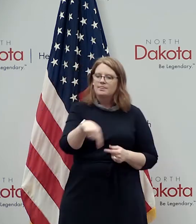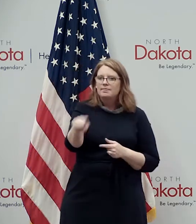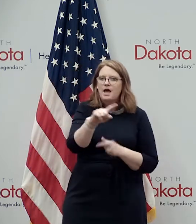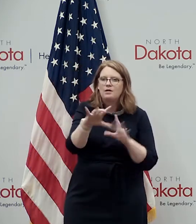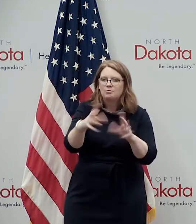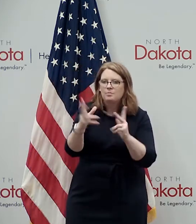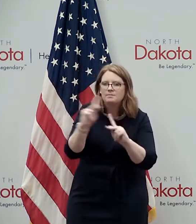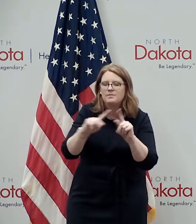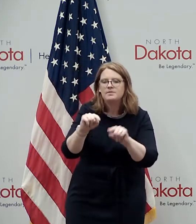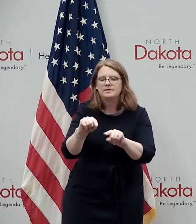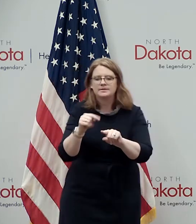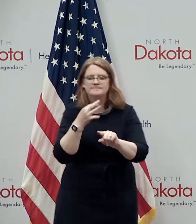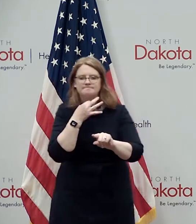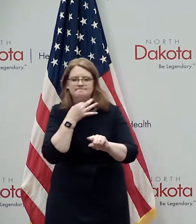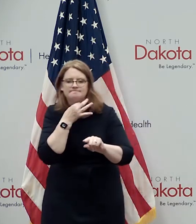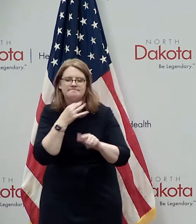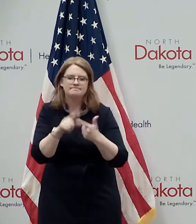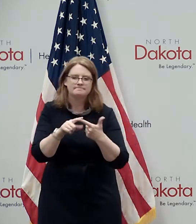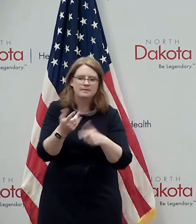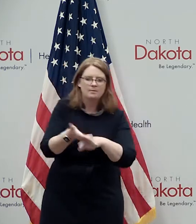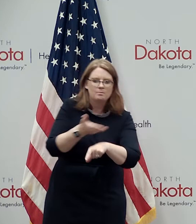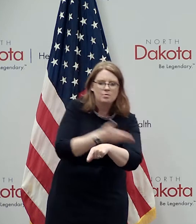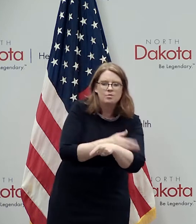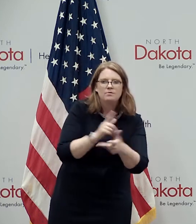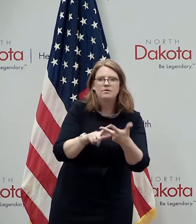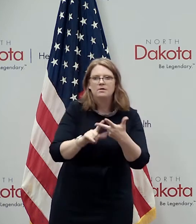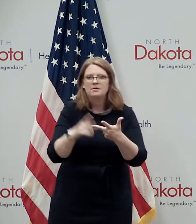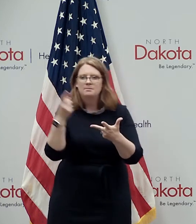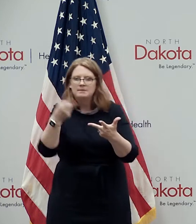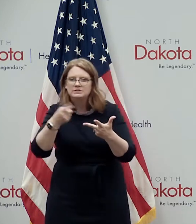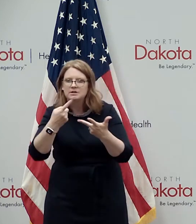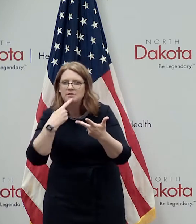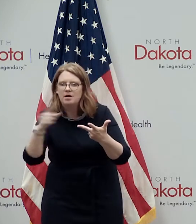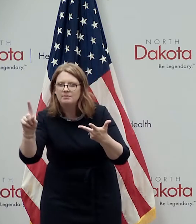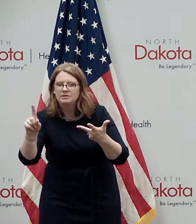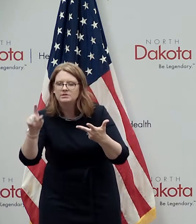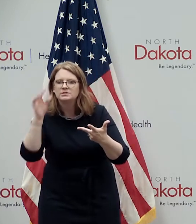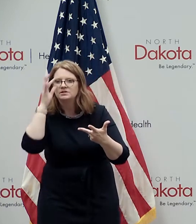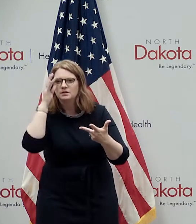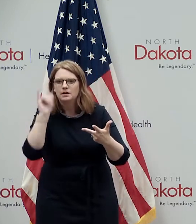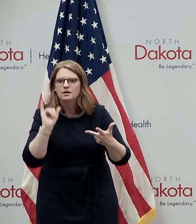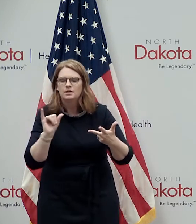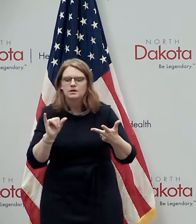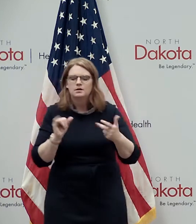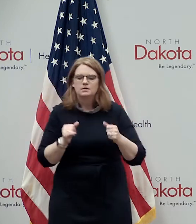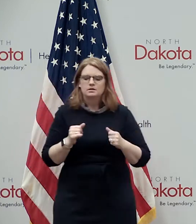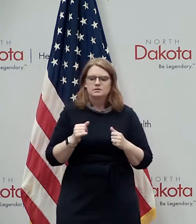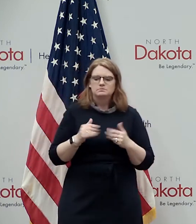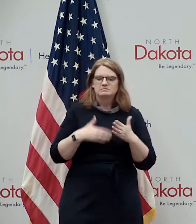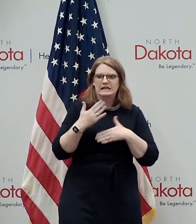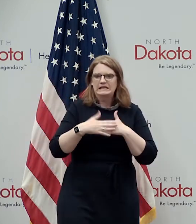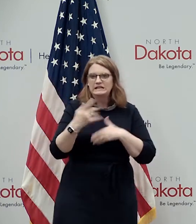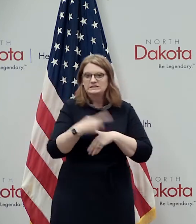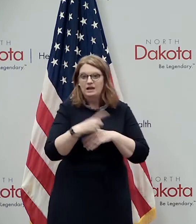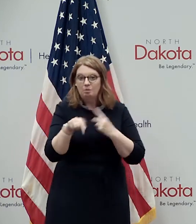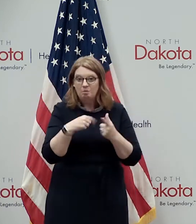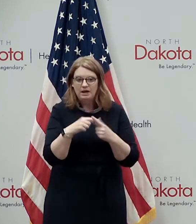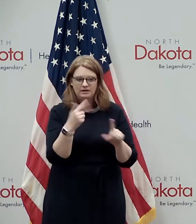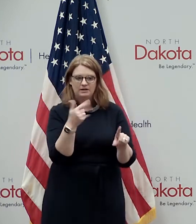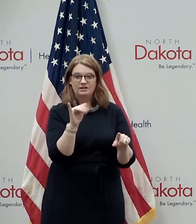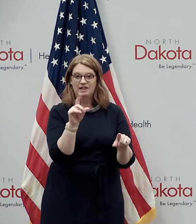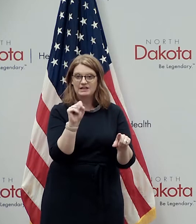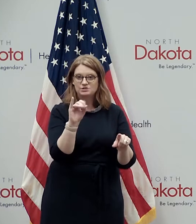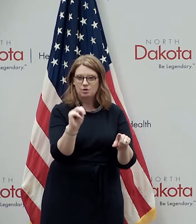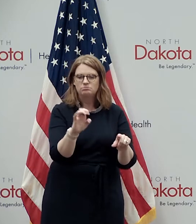desire to always get better their desire to accomplish the mission we improved on that and the next day in gladstone we were